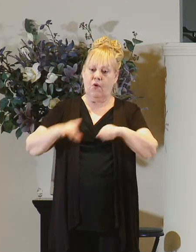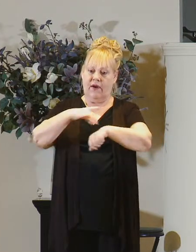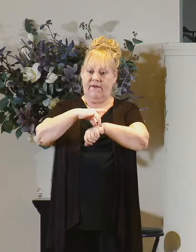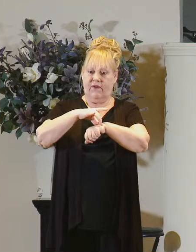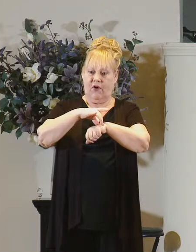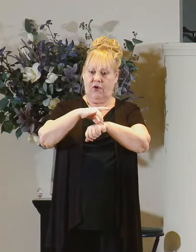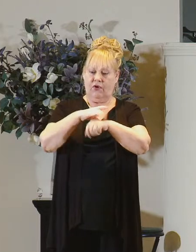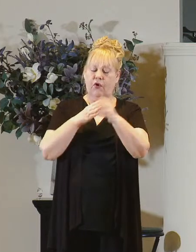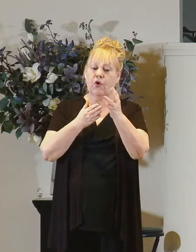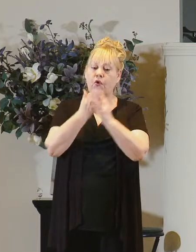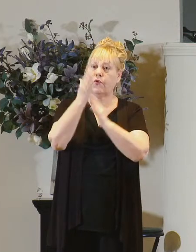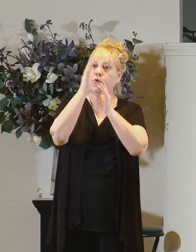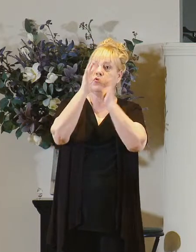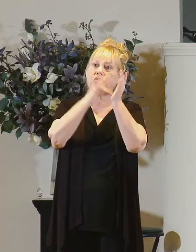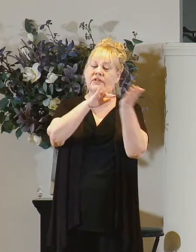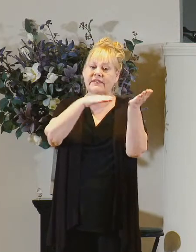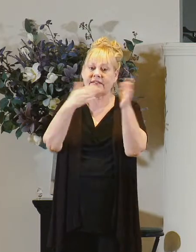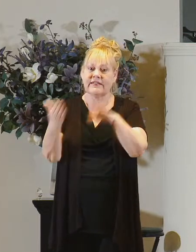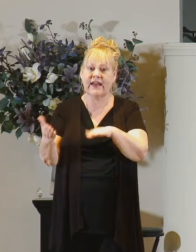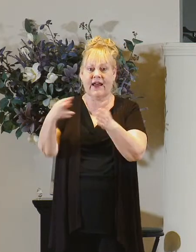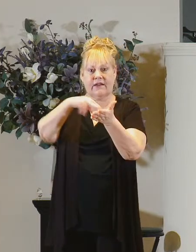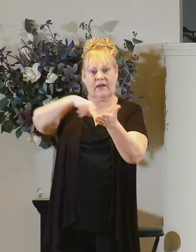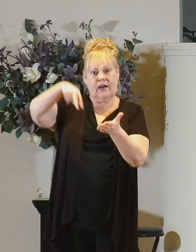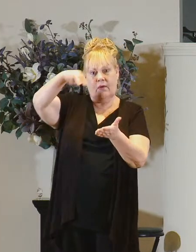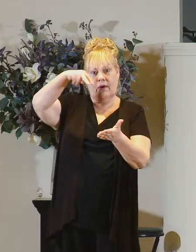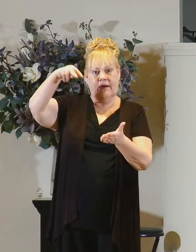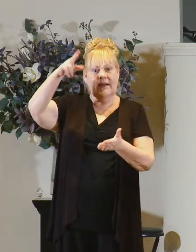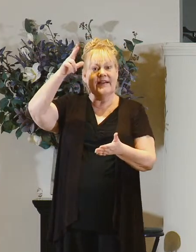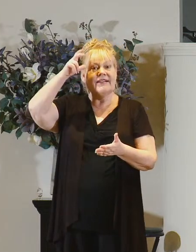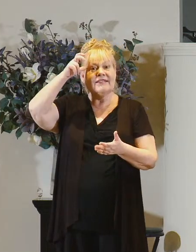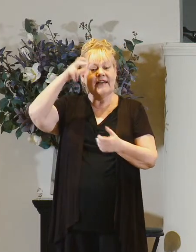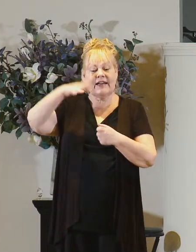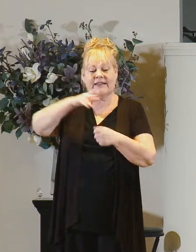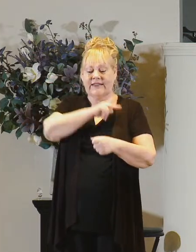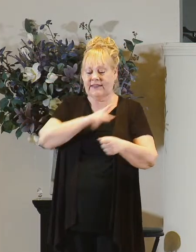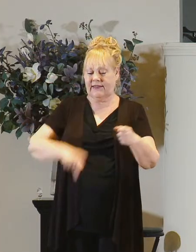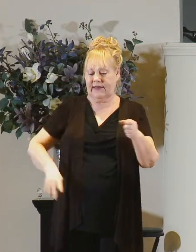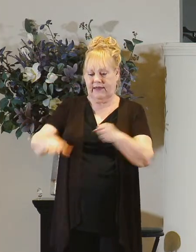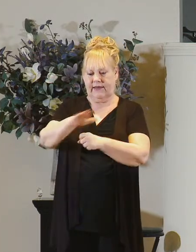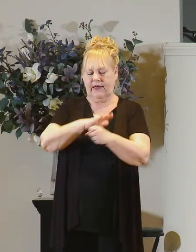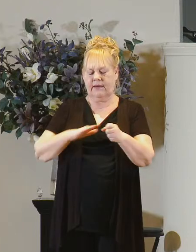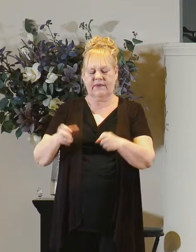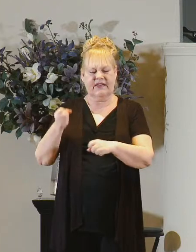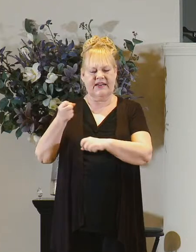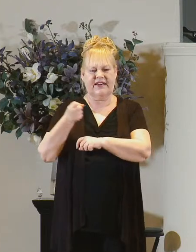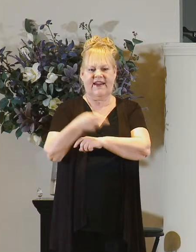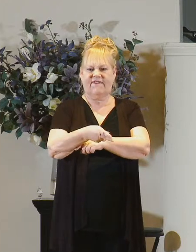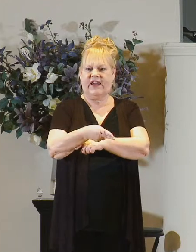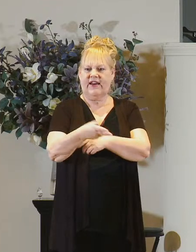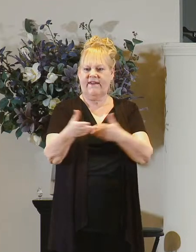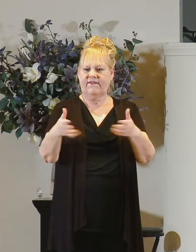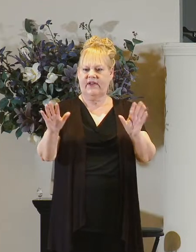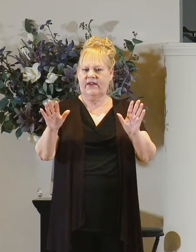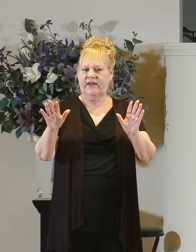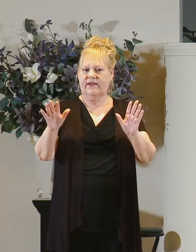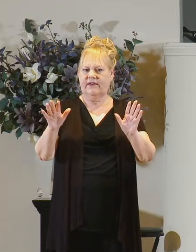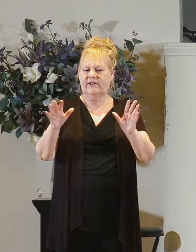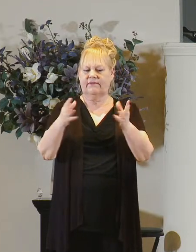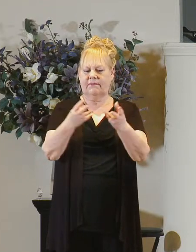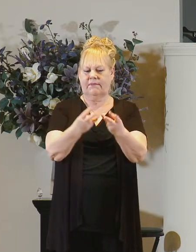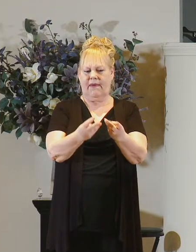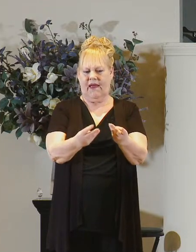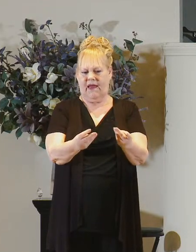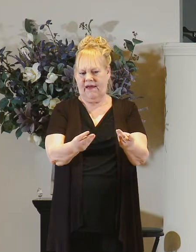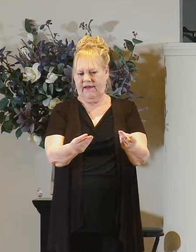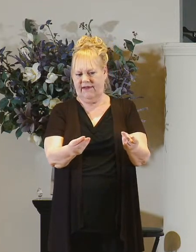through his death and resurrection satan's kingdom has been defeated and it is passing away